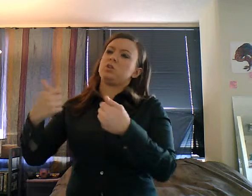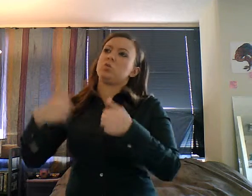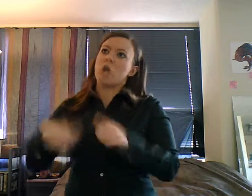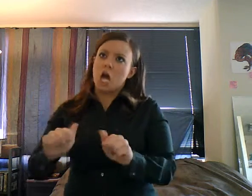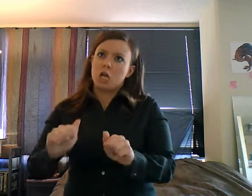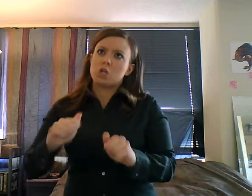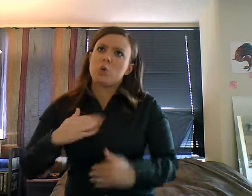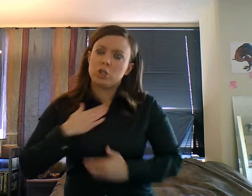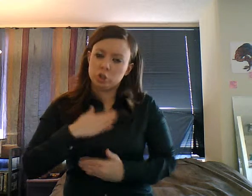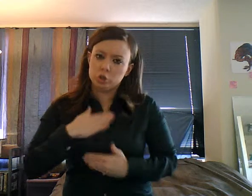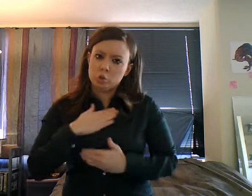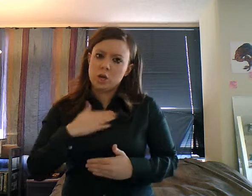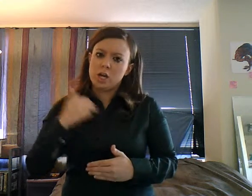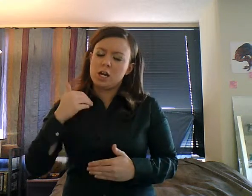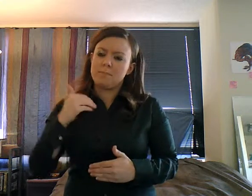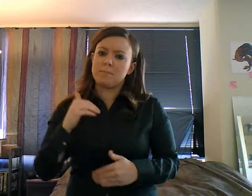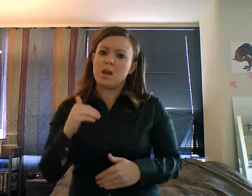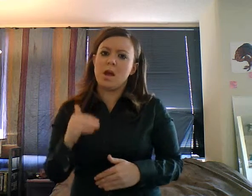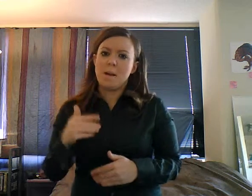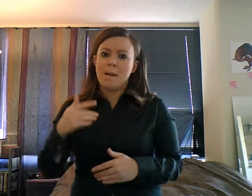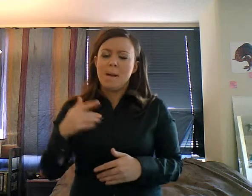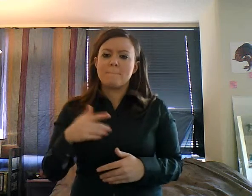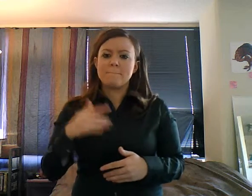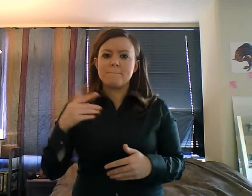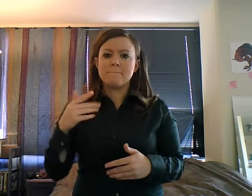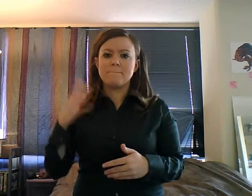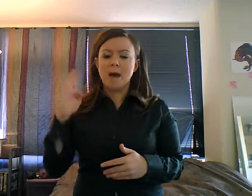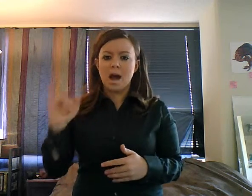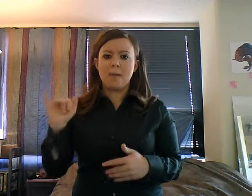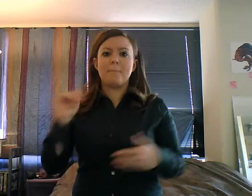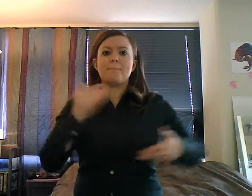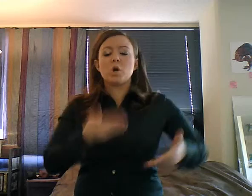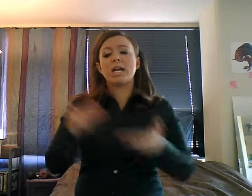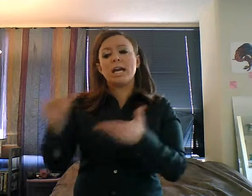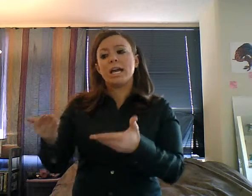trivia and read fairy tales to each other. It was fun.